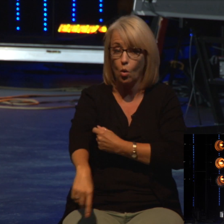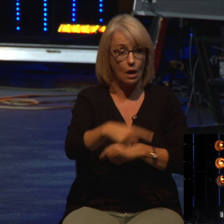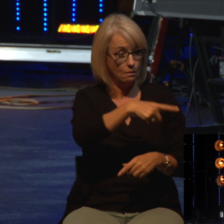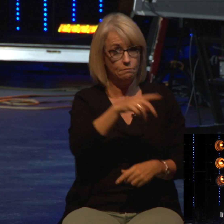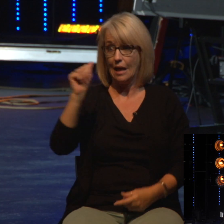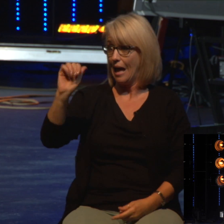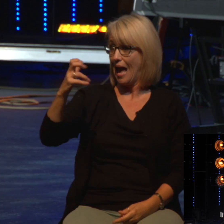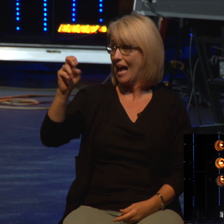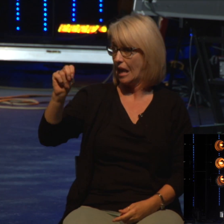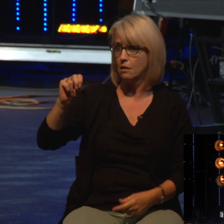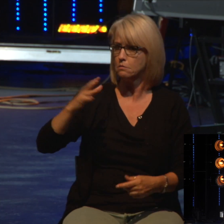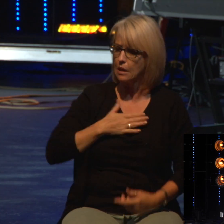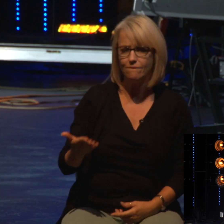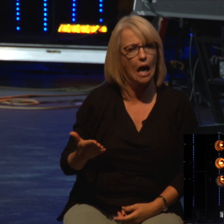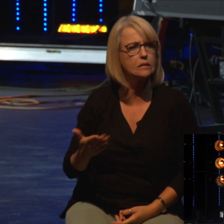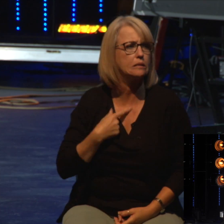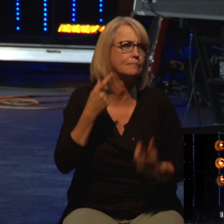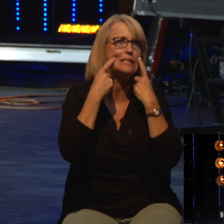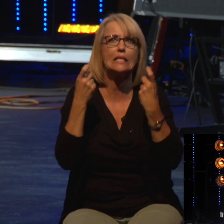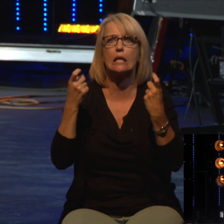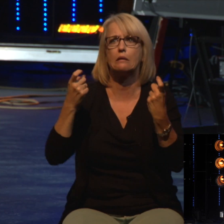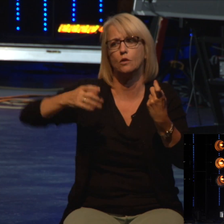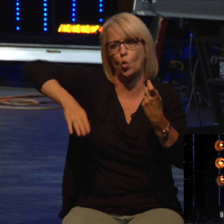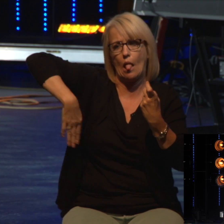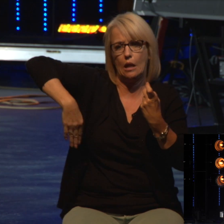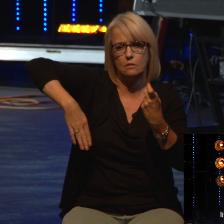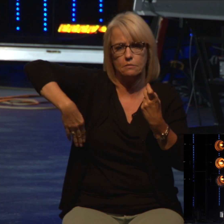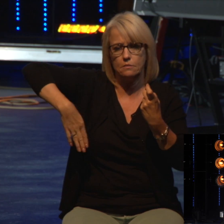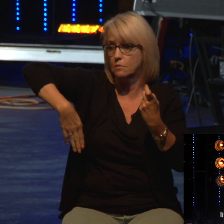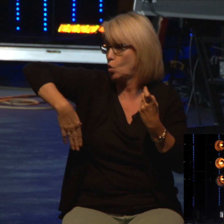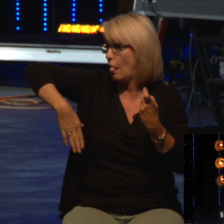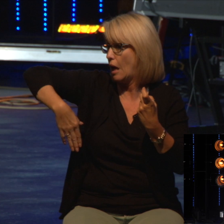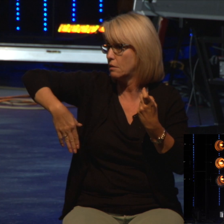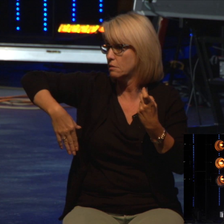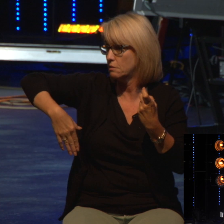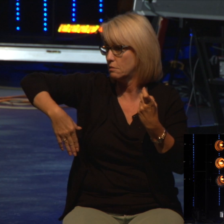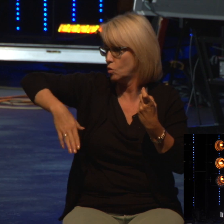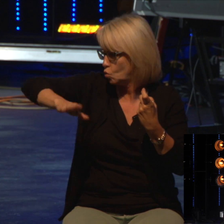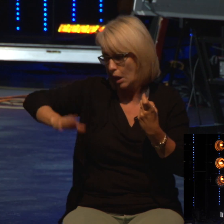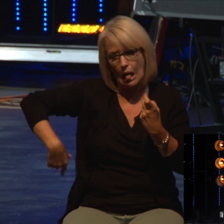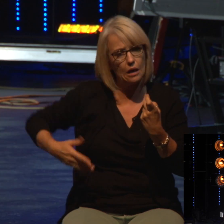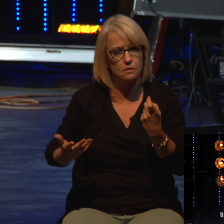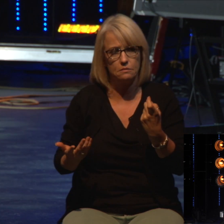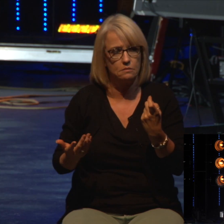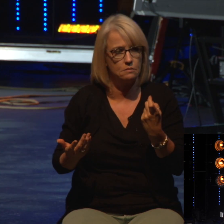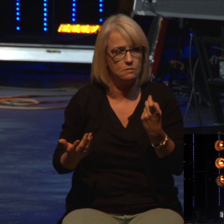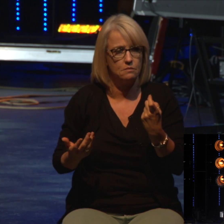Joshua about his sin. But it was too late. So, that's how sin starts and grows. Now, second, let's see